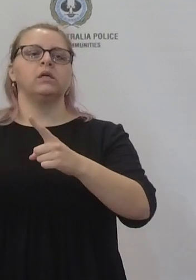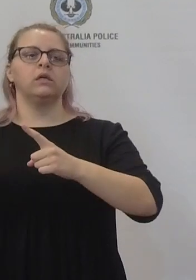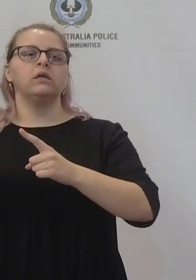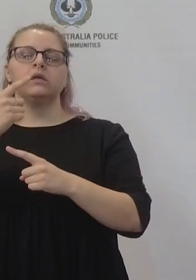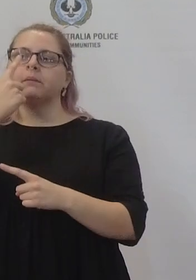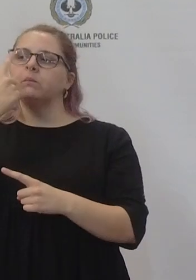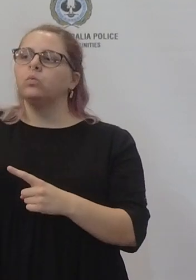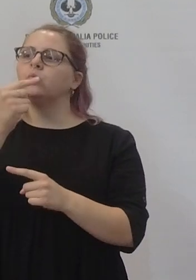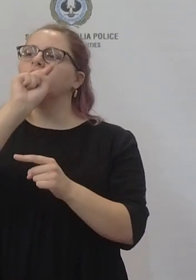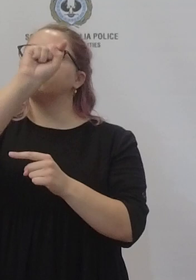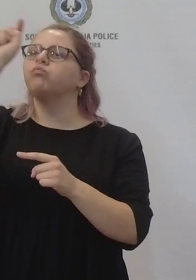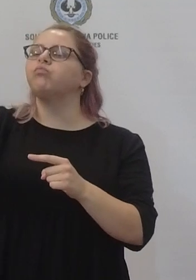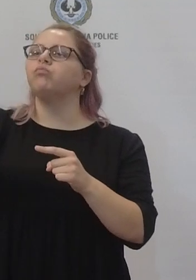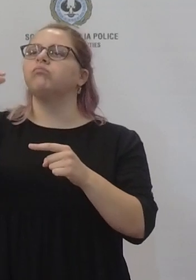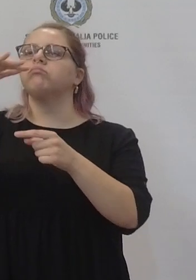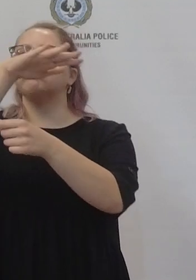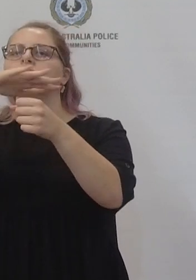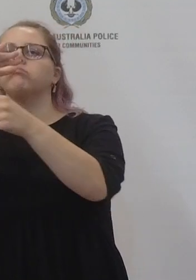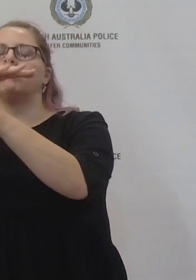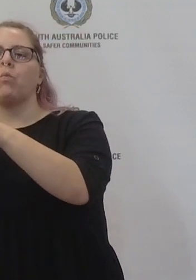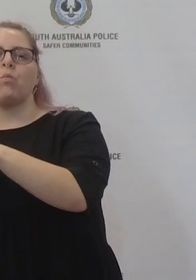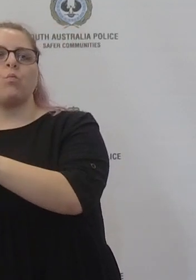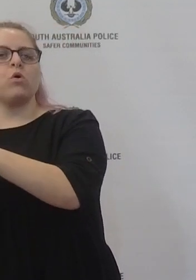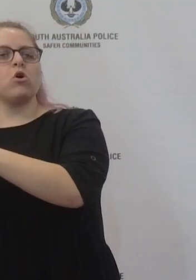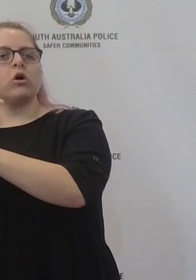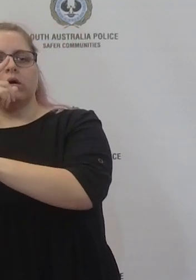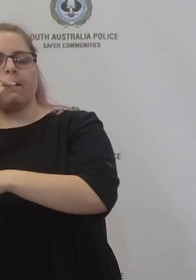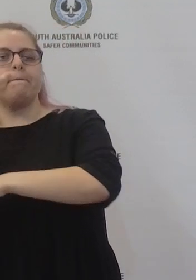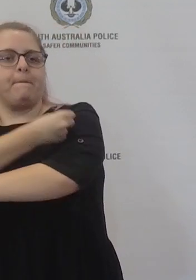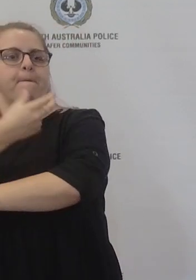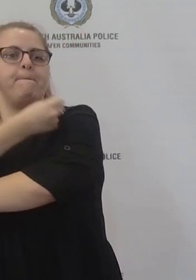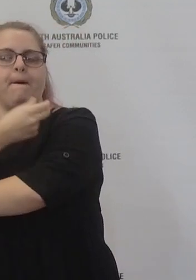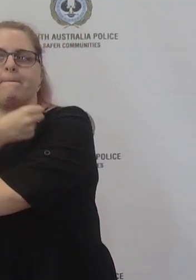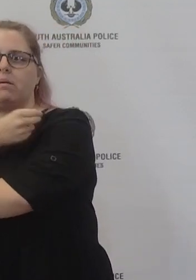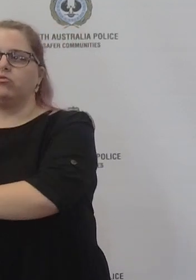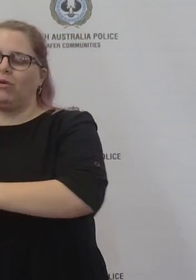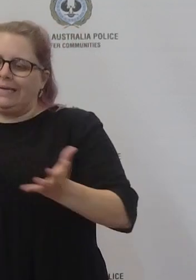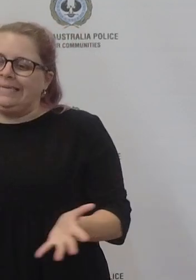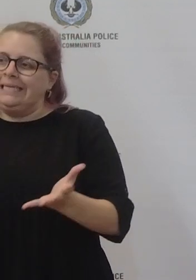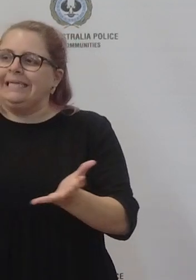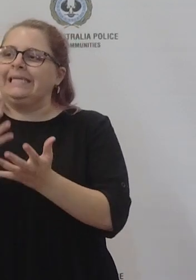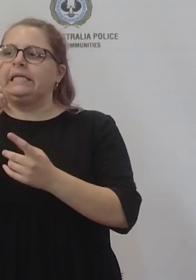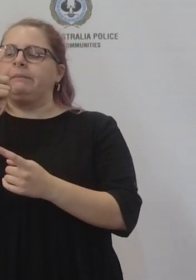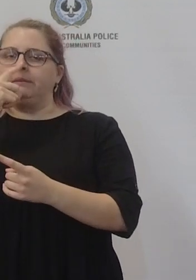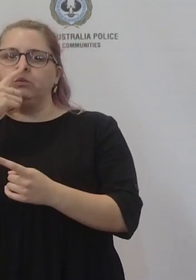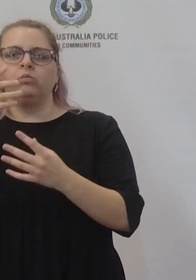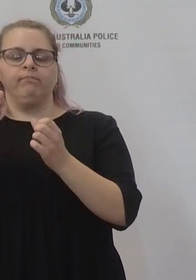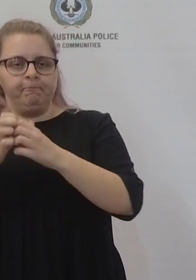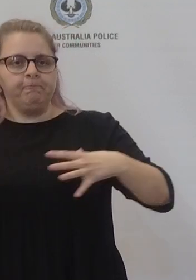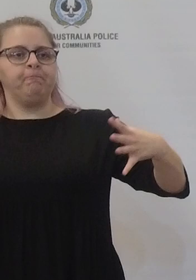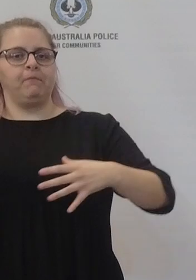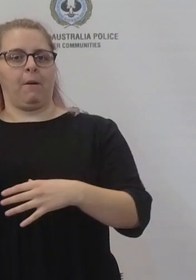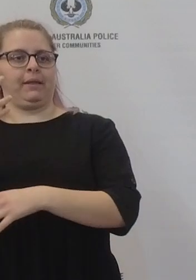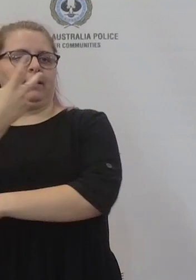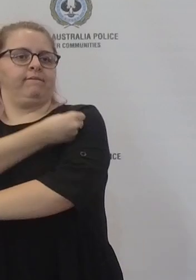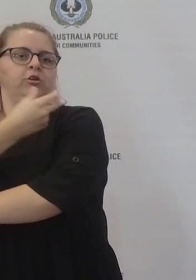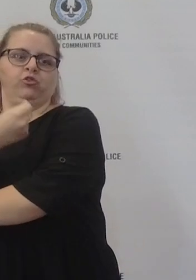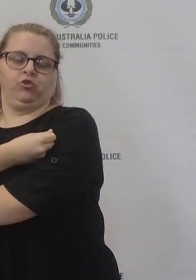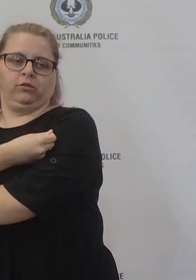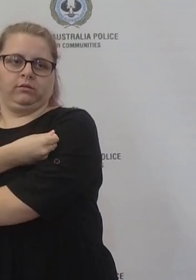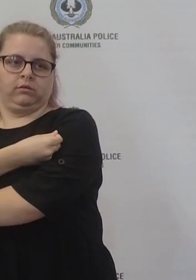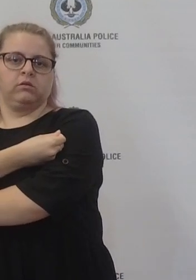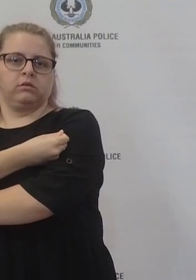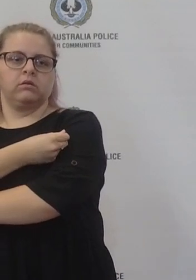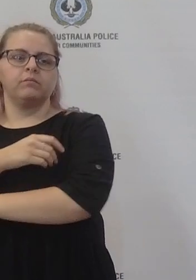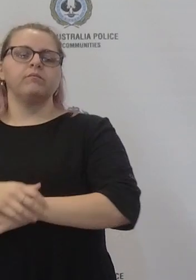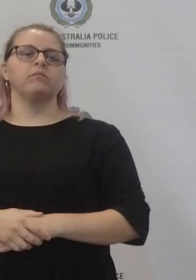sectors being vaccinated as quickly as possible and getting those vaccination levels up to a high standard that has been achieved and the intention was always